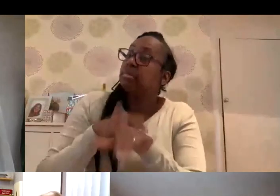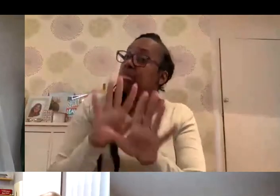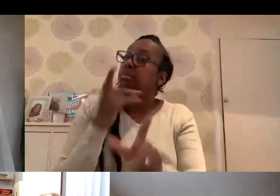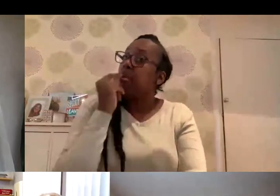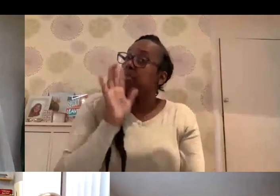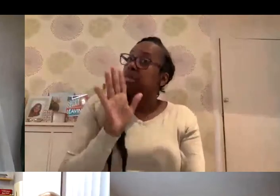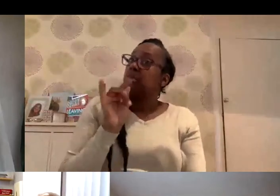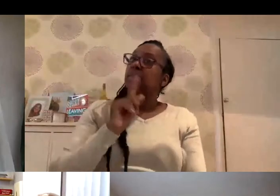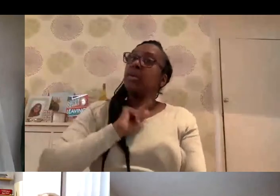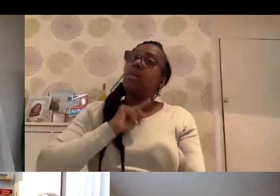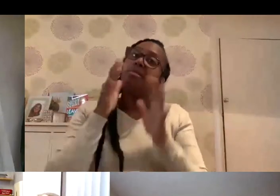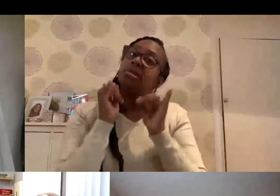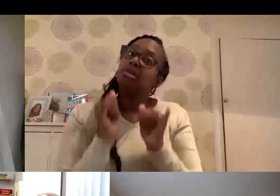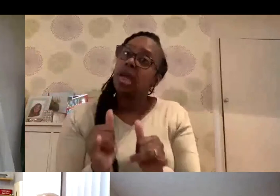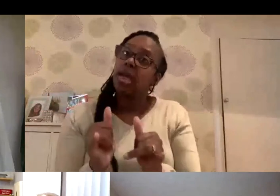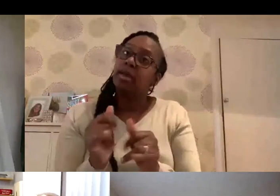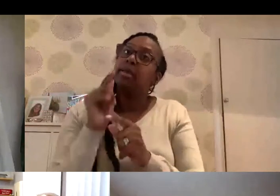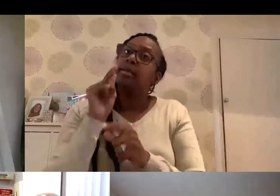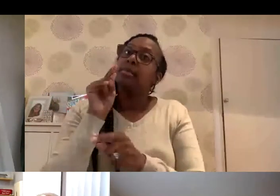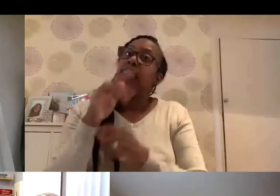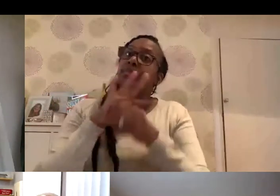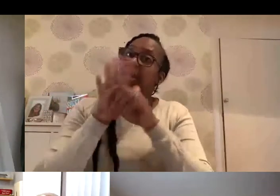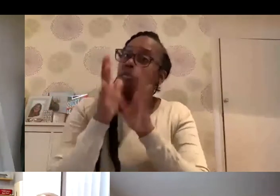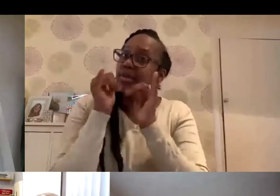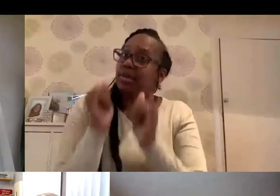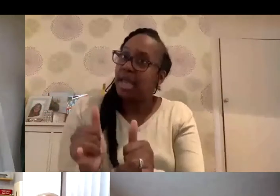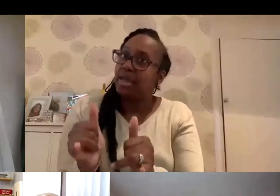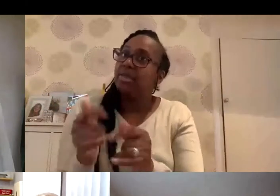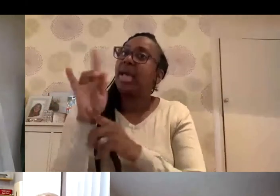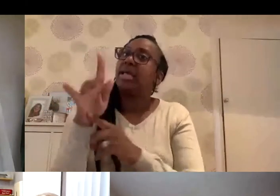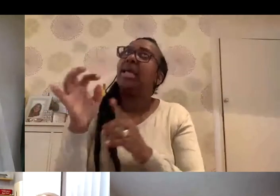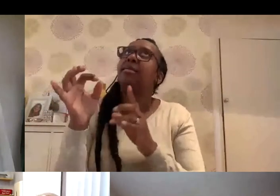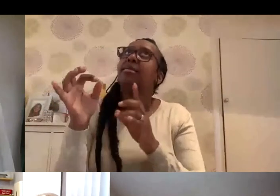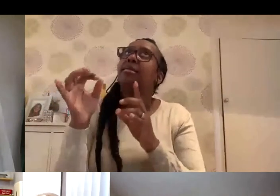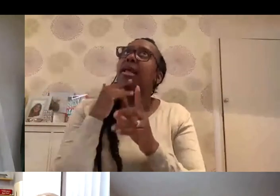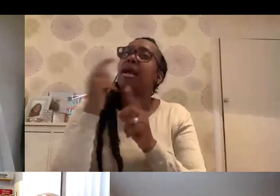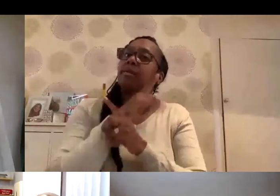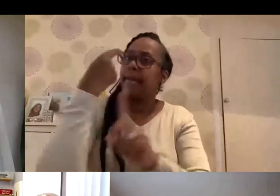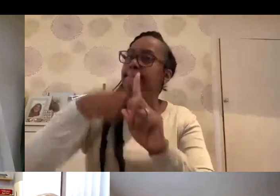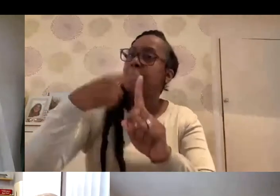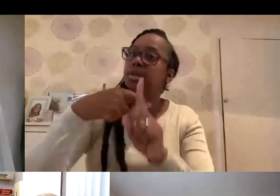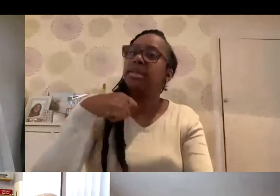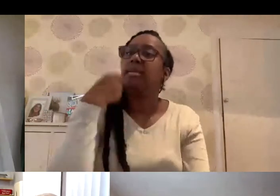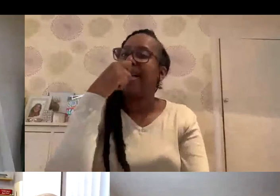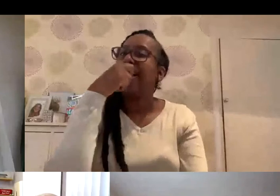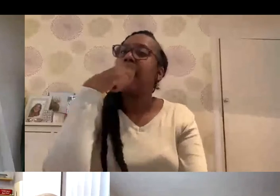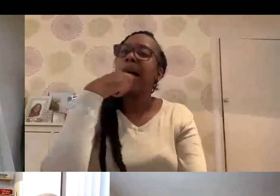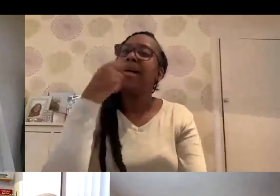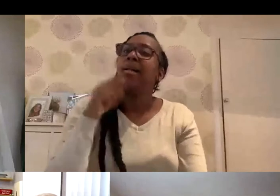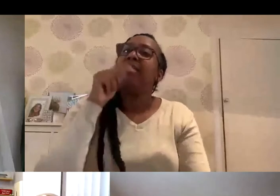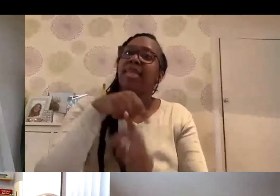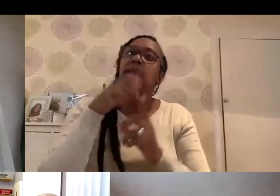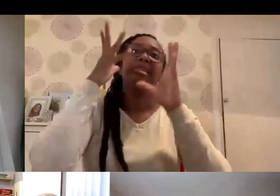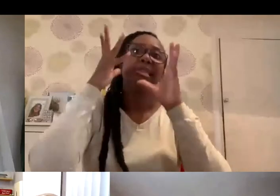And that's why we then check with a LFD and then the PCR. And if the PCR comes back positive, then you're